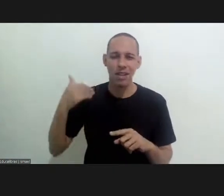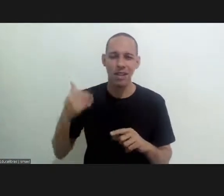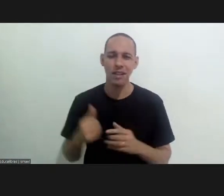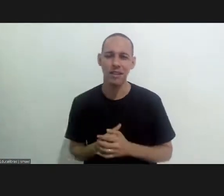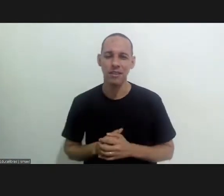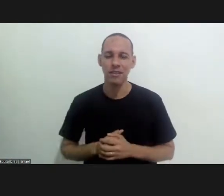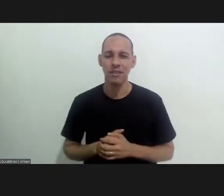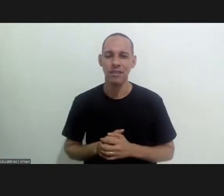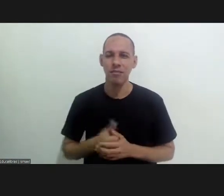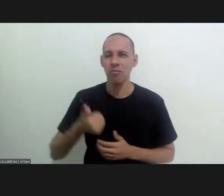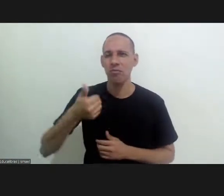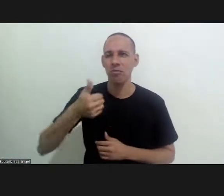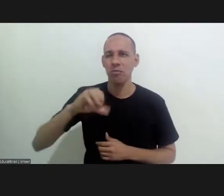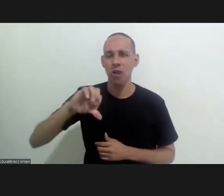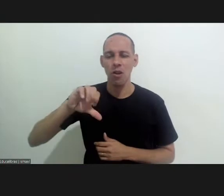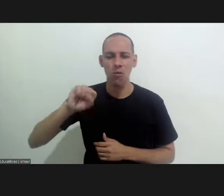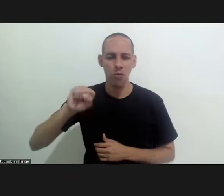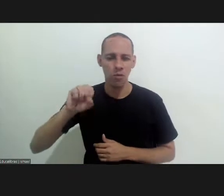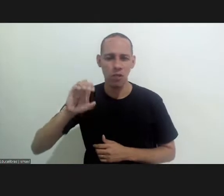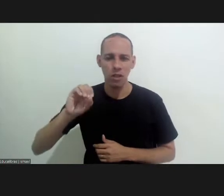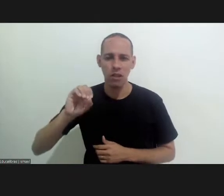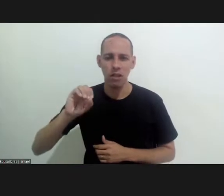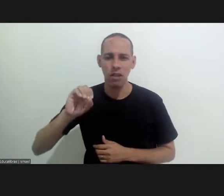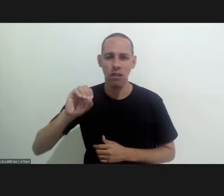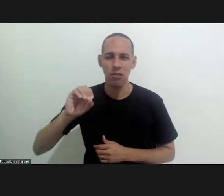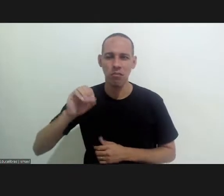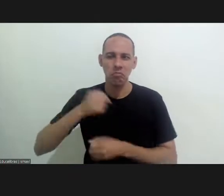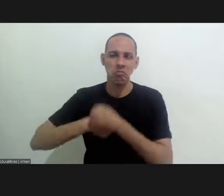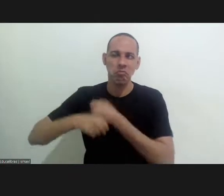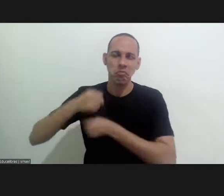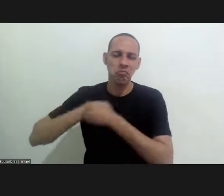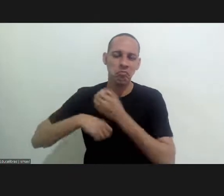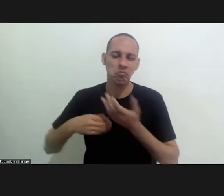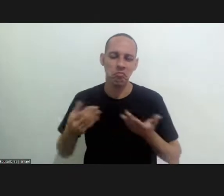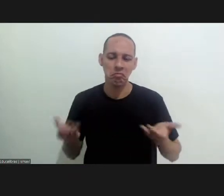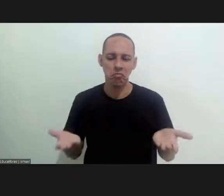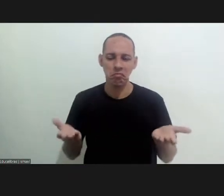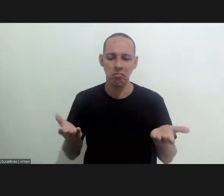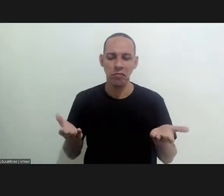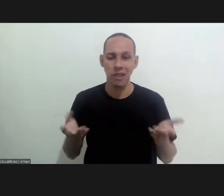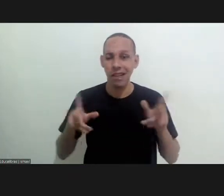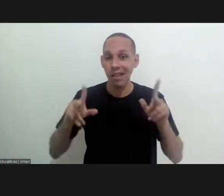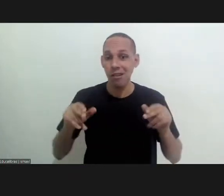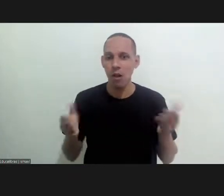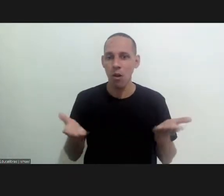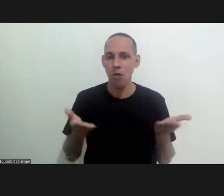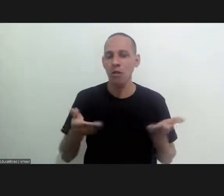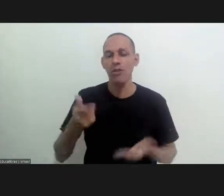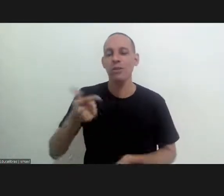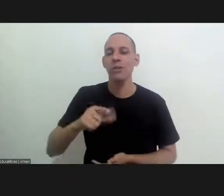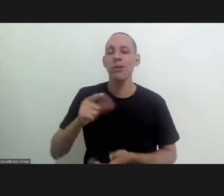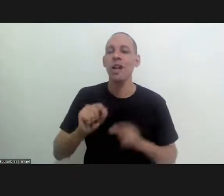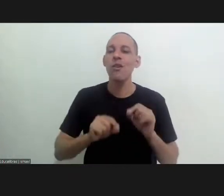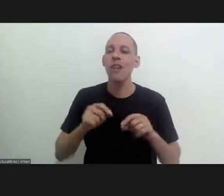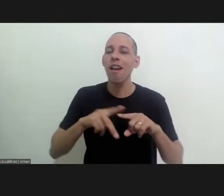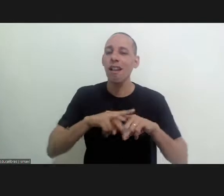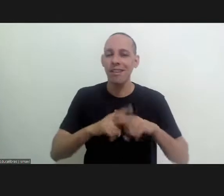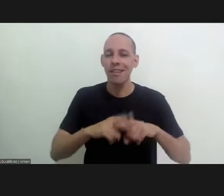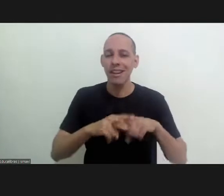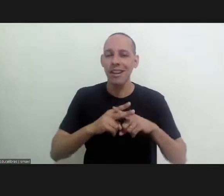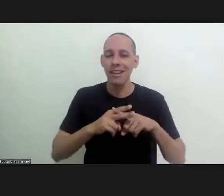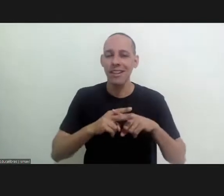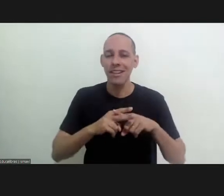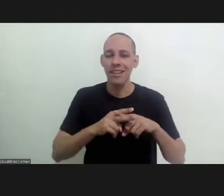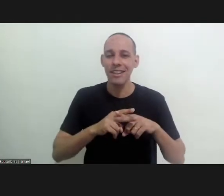at that time at the end of the 80s we didn't have as we have today tools